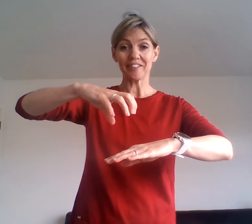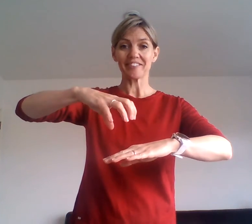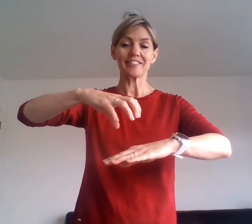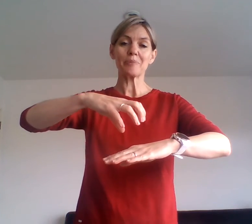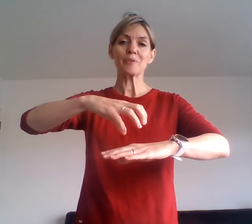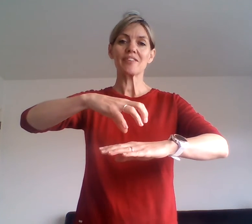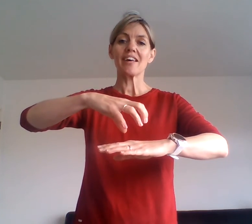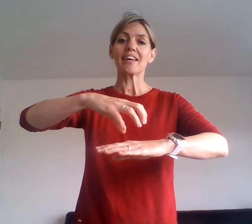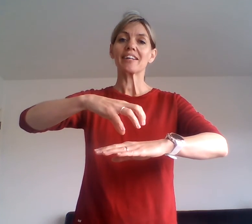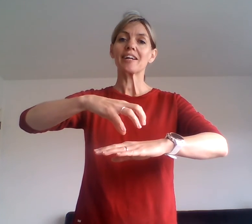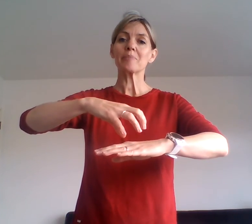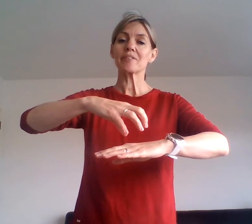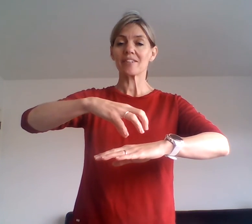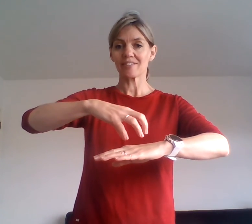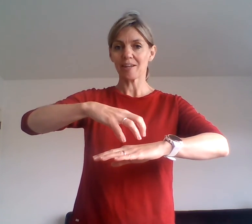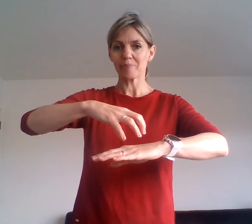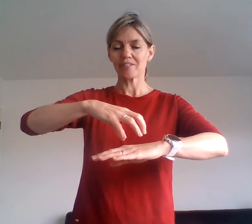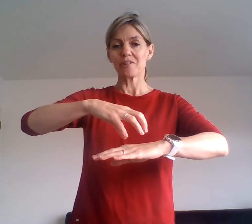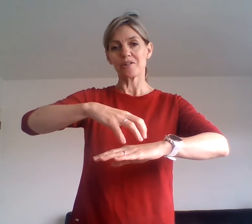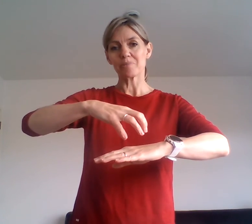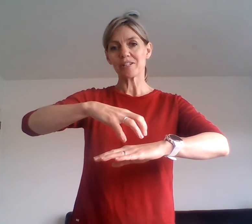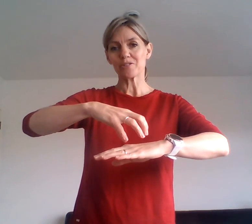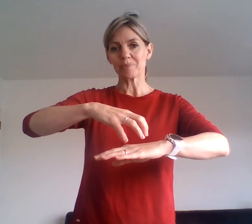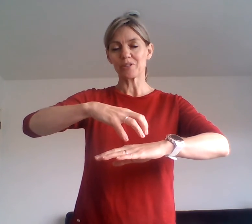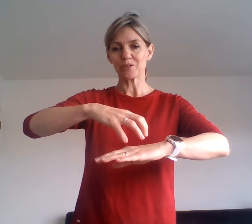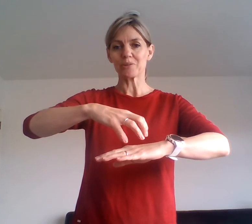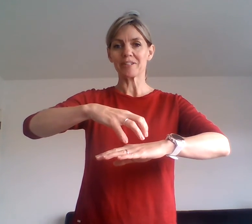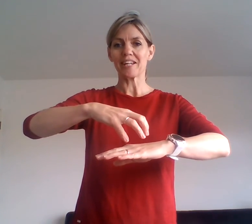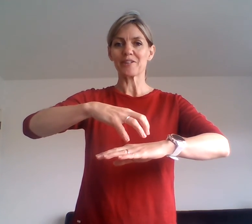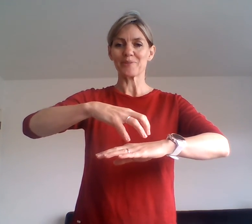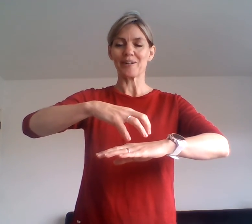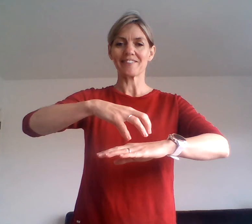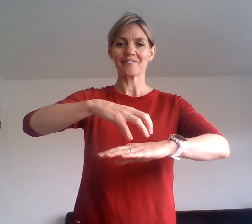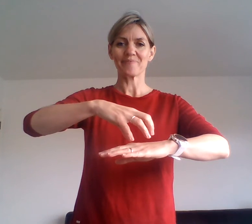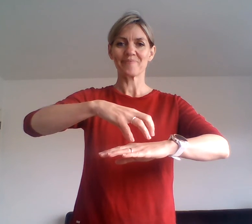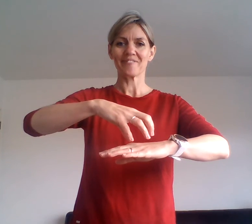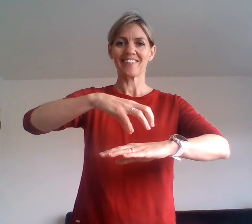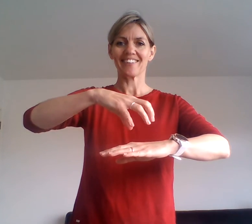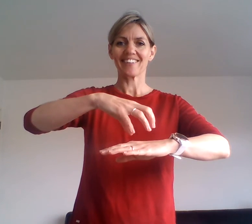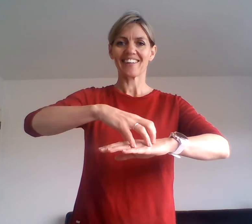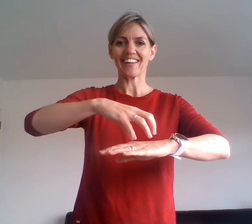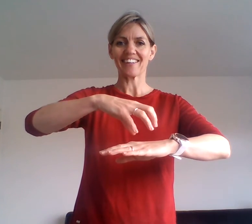facing downwards and it comes and it taps on my non-dominant hand twice. Cake.